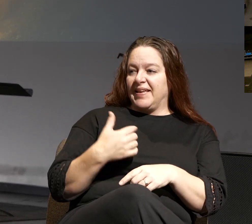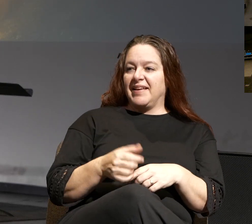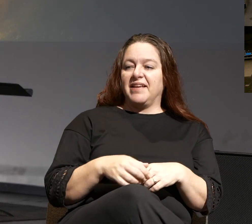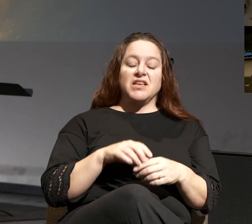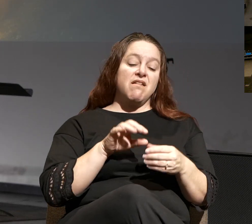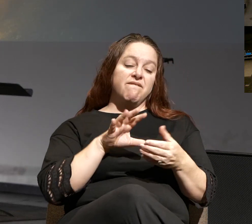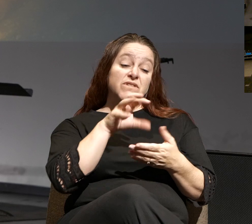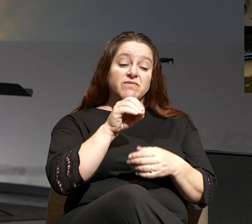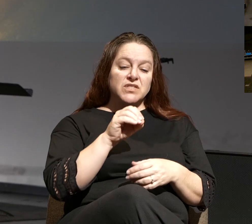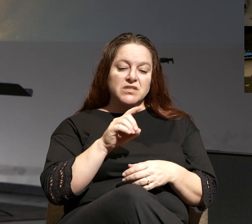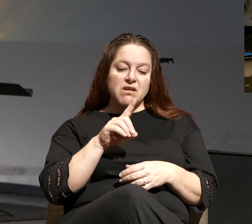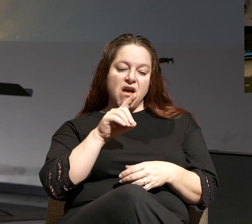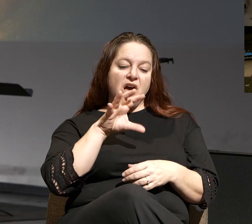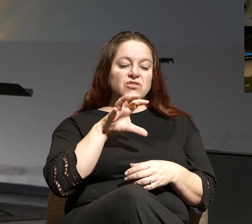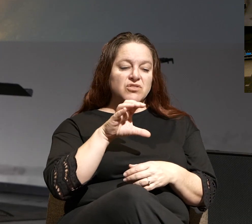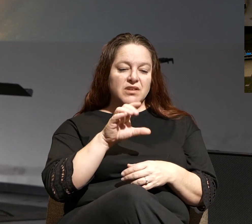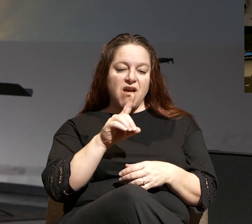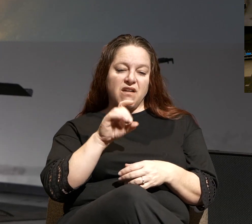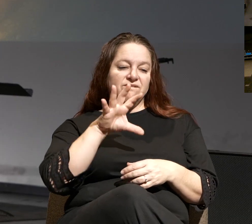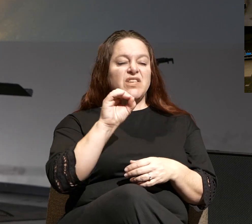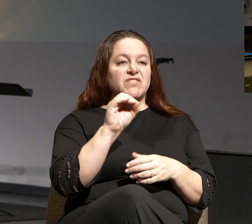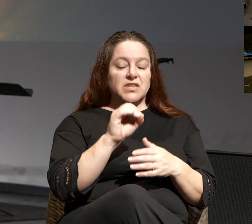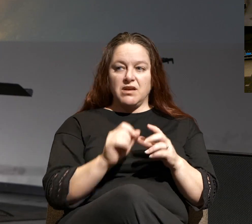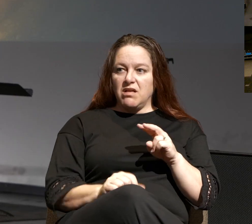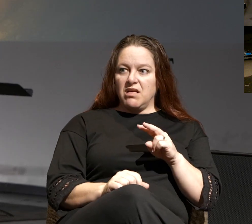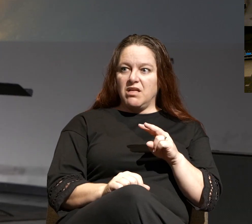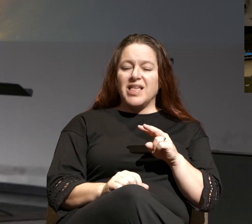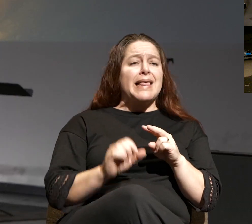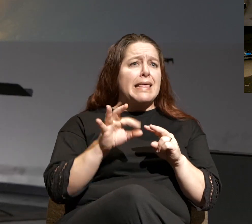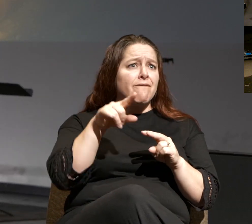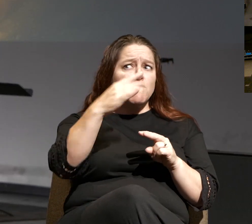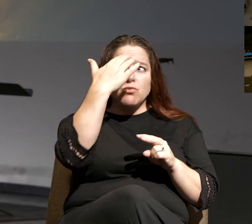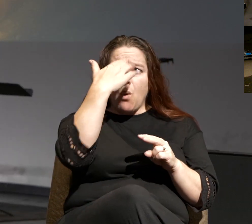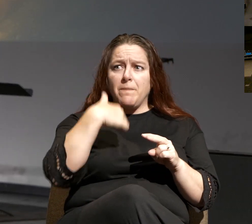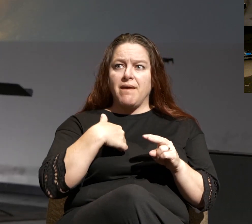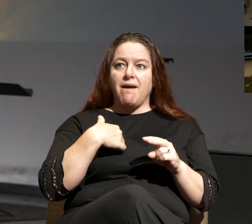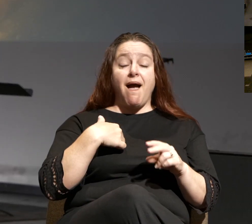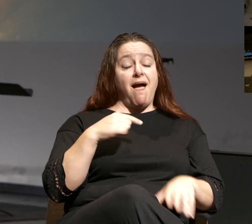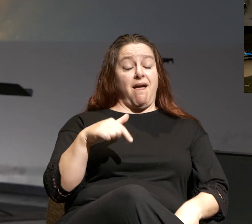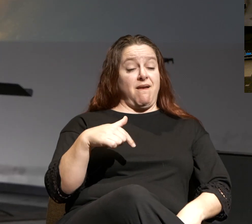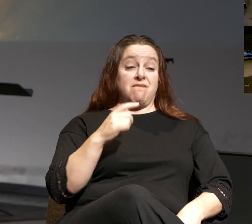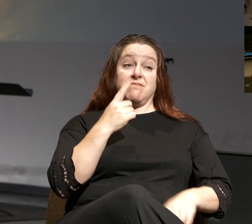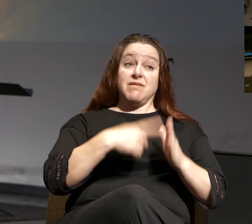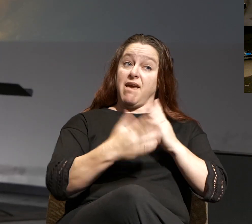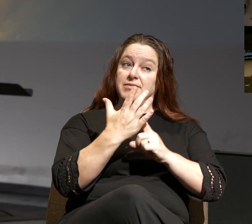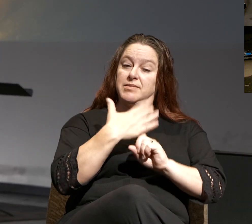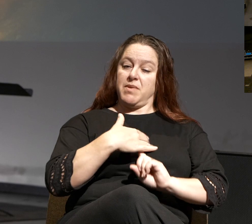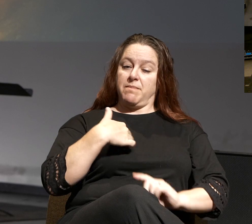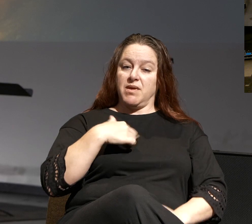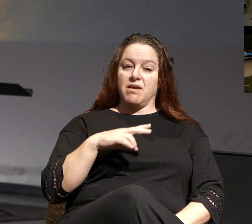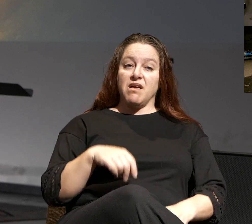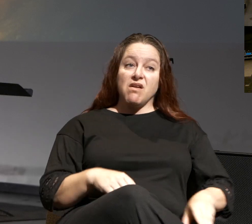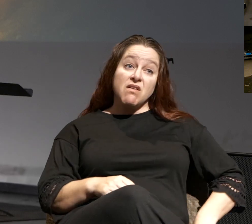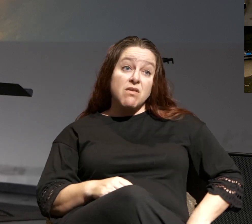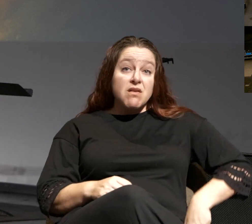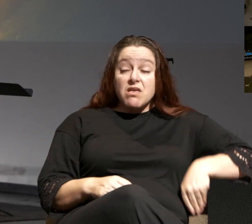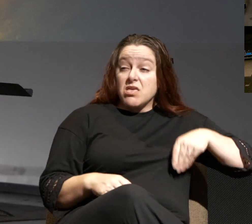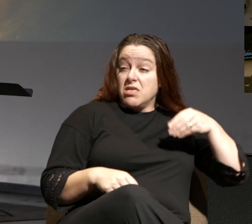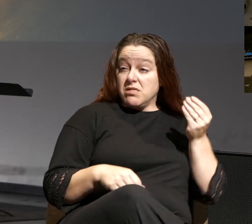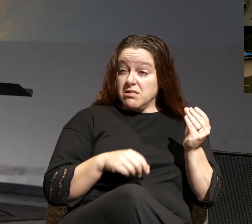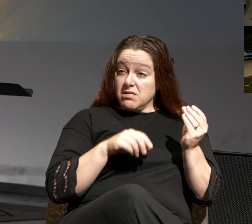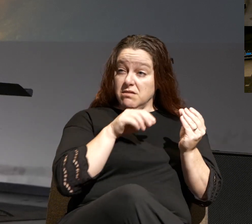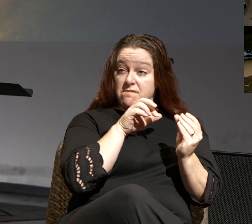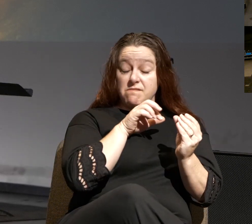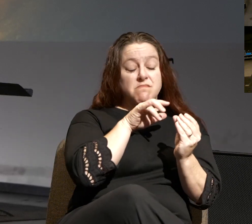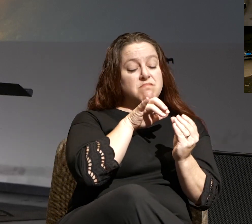100, 150. He's just pulling. And if you know me, I refuse to be intimidated. And so, I pull my wallet out, and